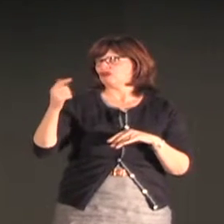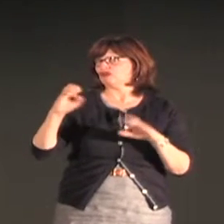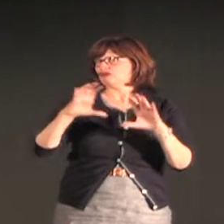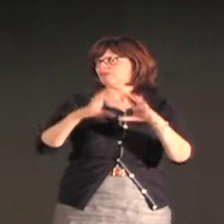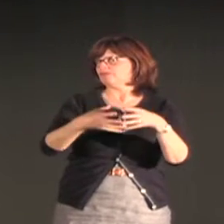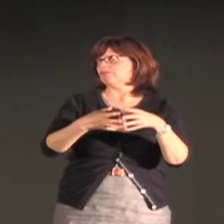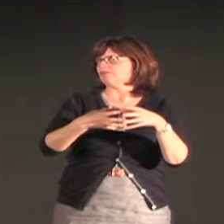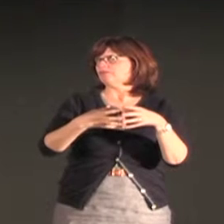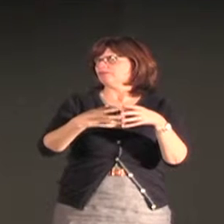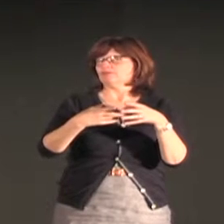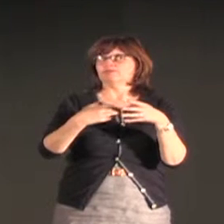It's a village.